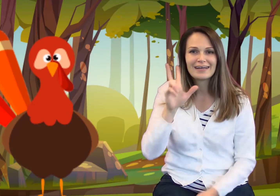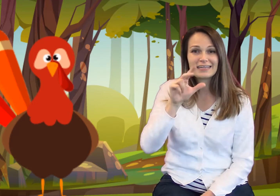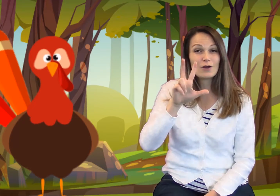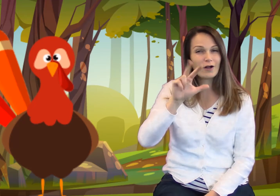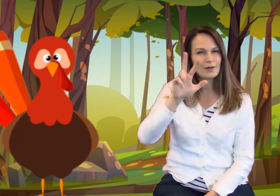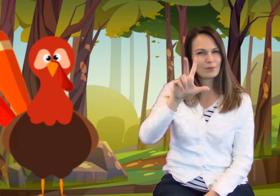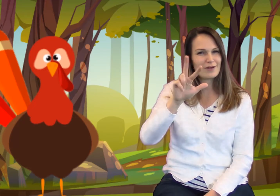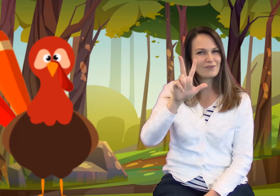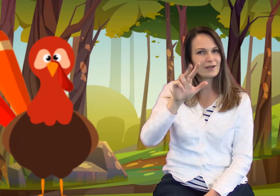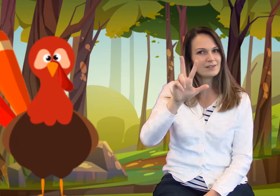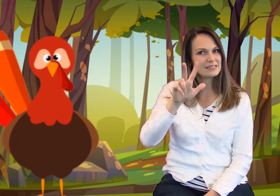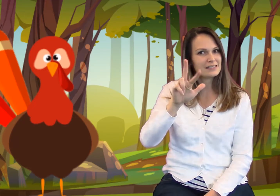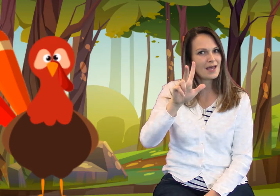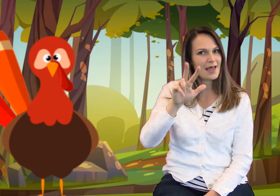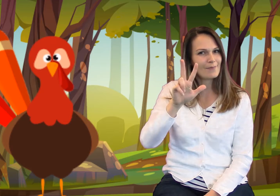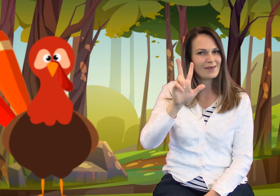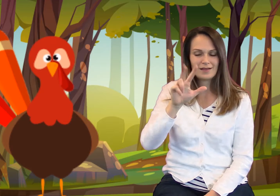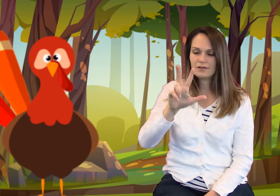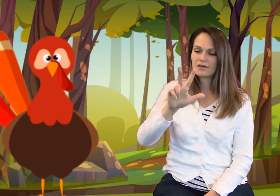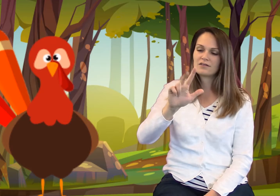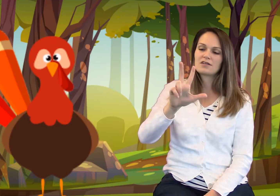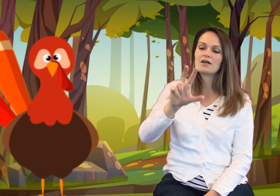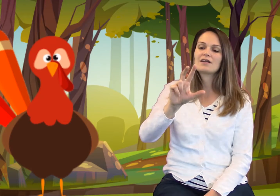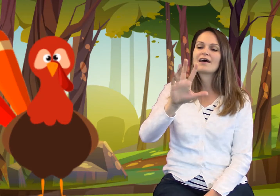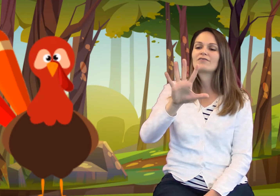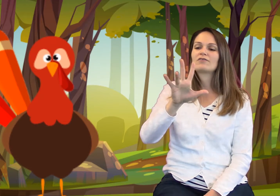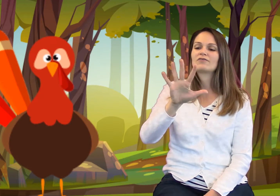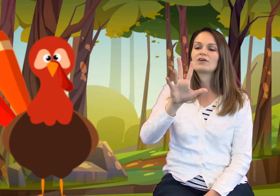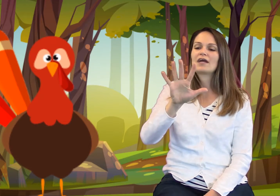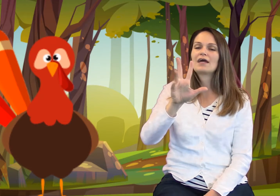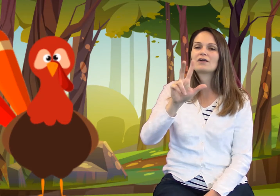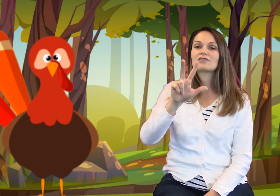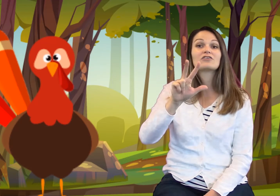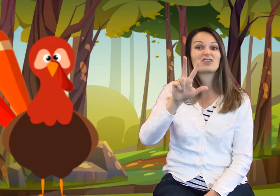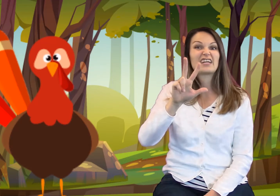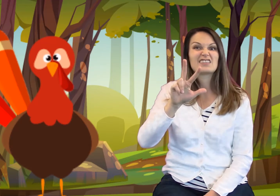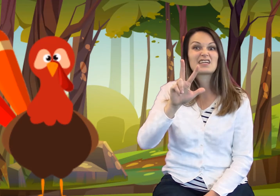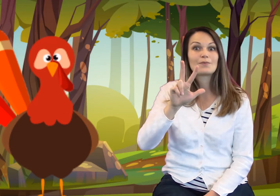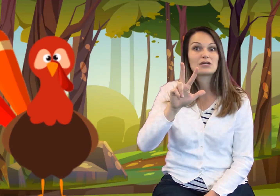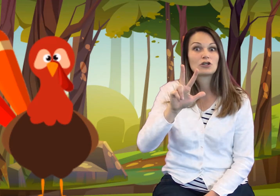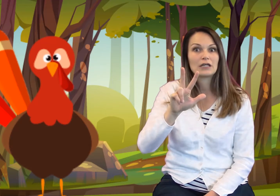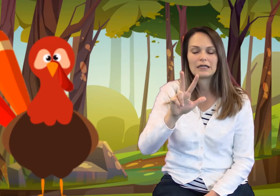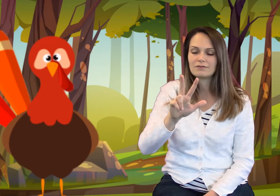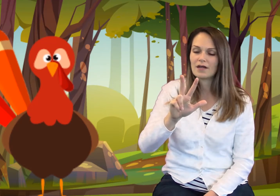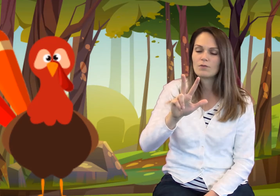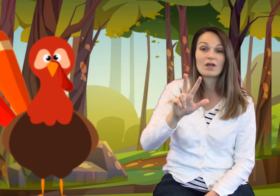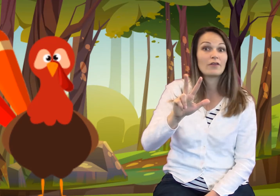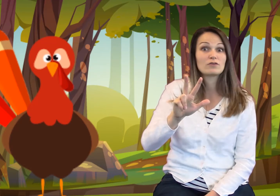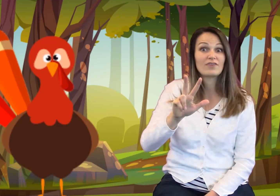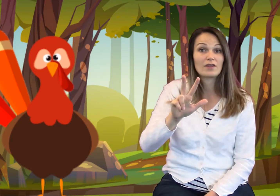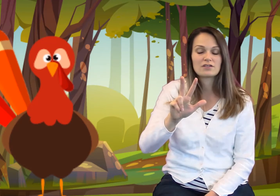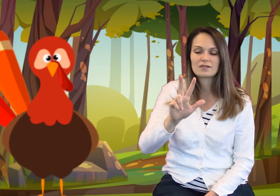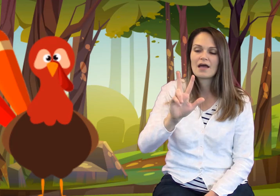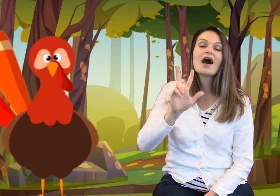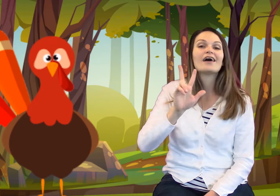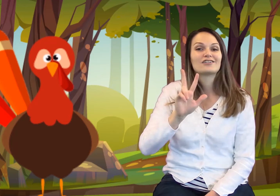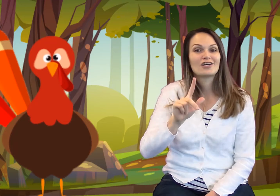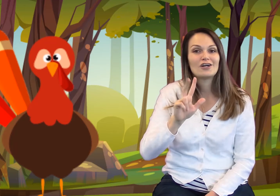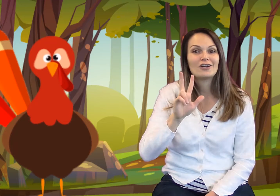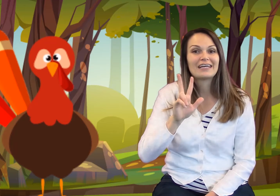Can you hold up three fingers this time? Look, you're starting to have your, your hand look like it's going to be a turkey. Right? With all those feathers. Turkey